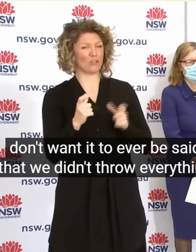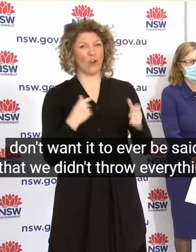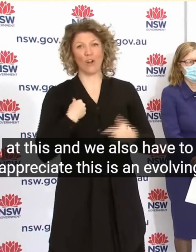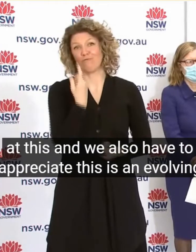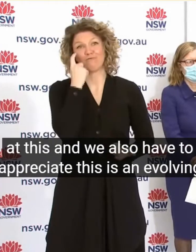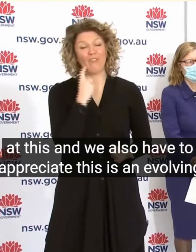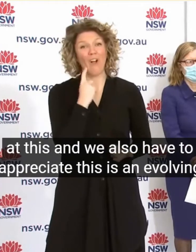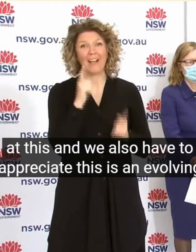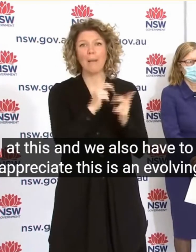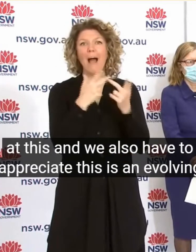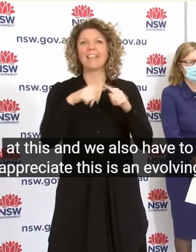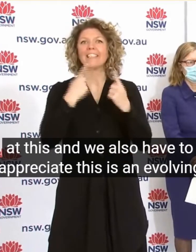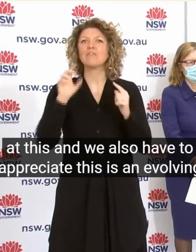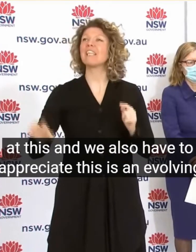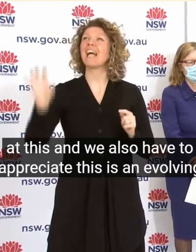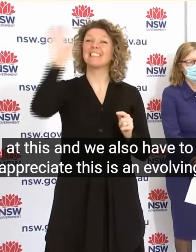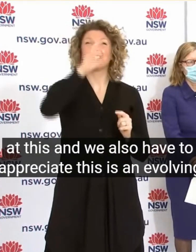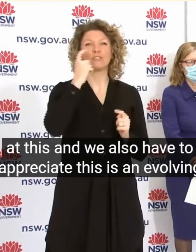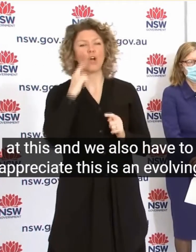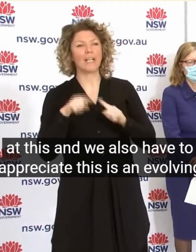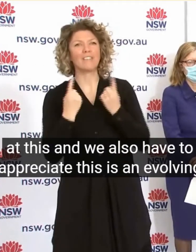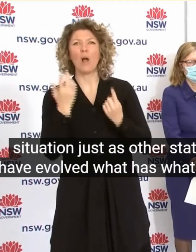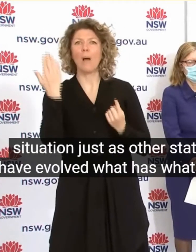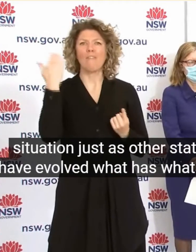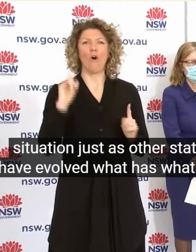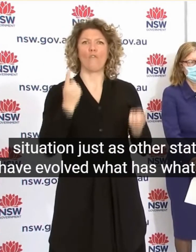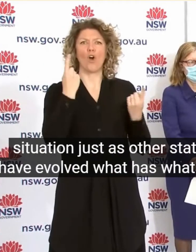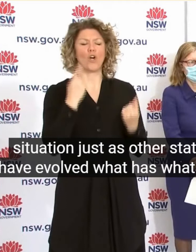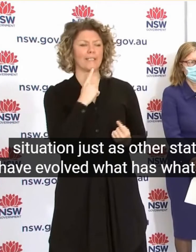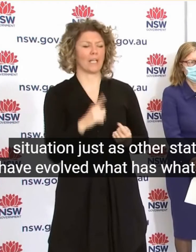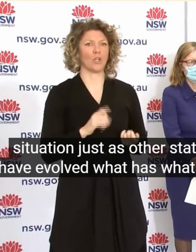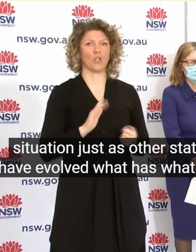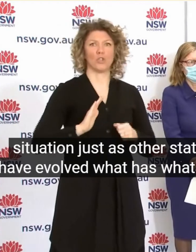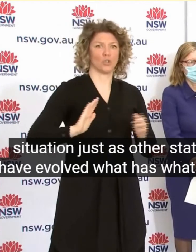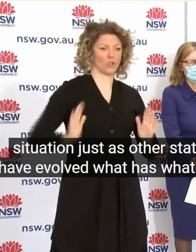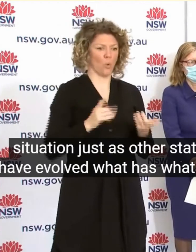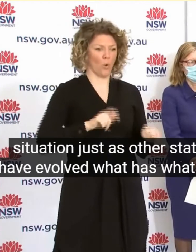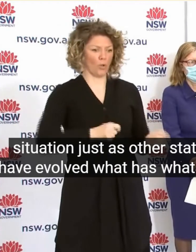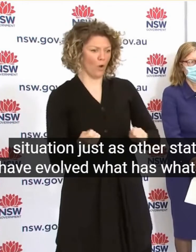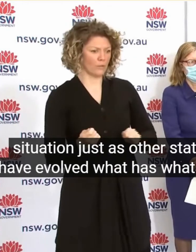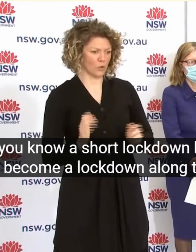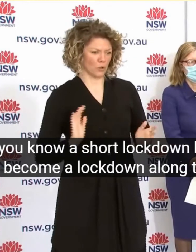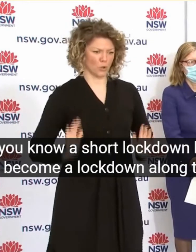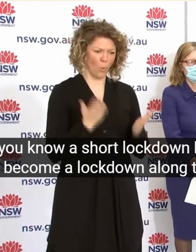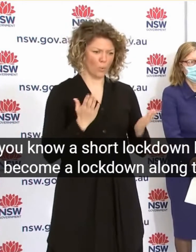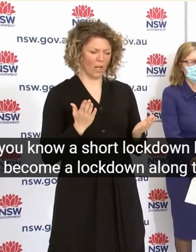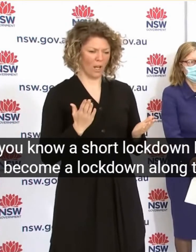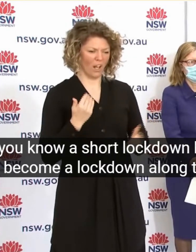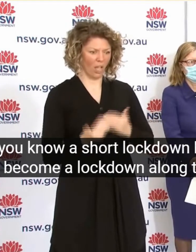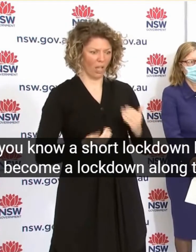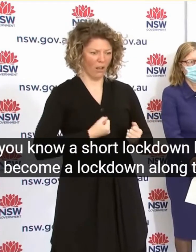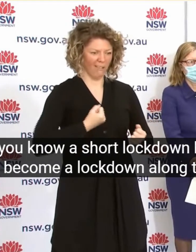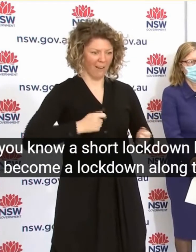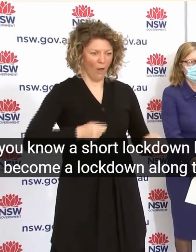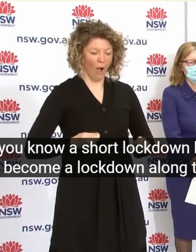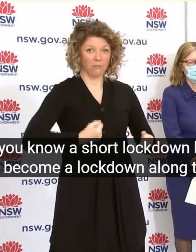States Have Evolved What Was A Short Lockdown Has Become A Longer Lockdown For Many Others And We